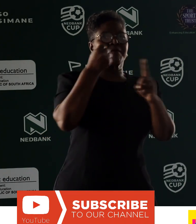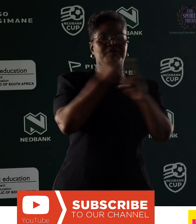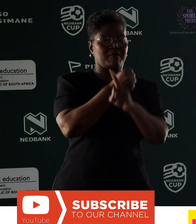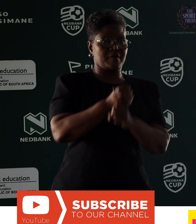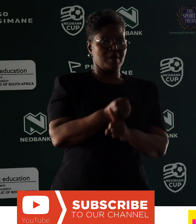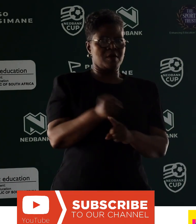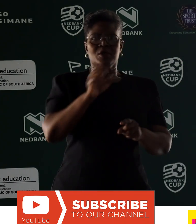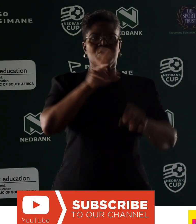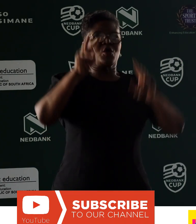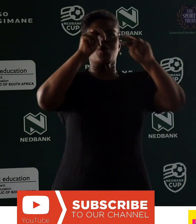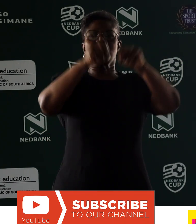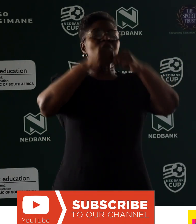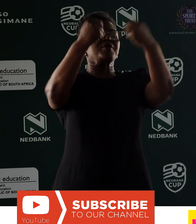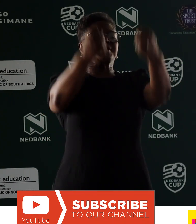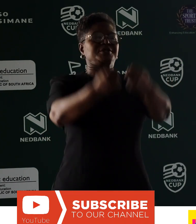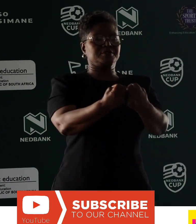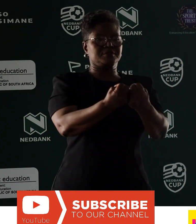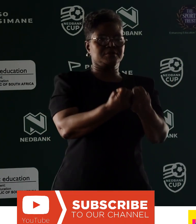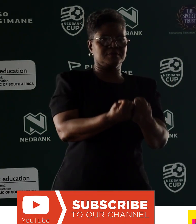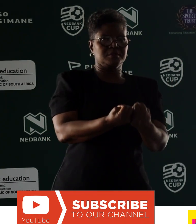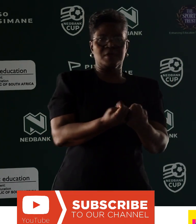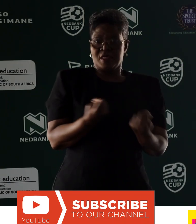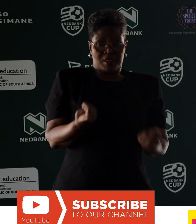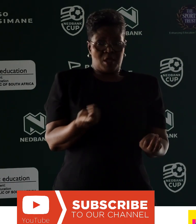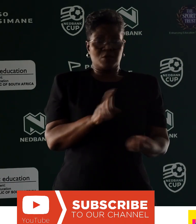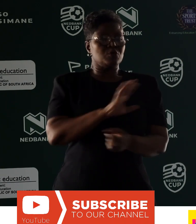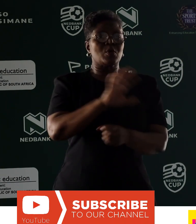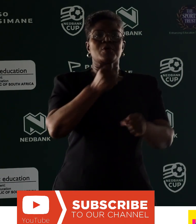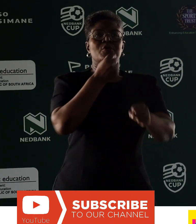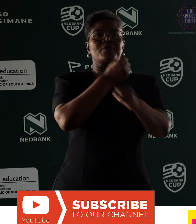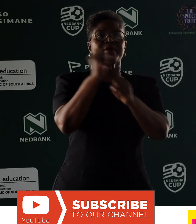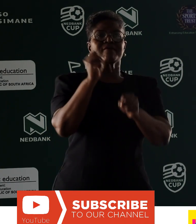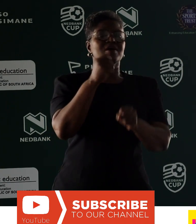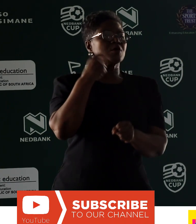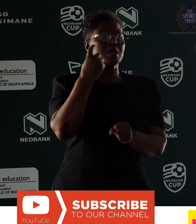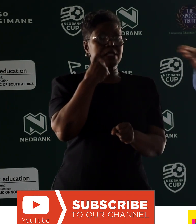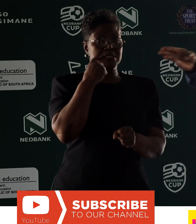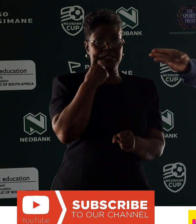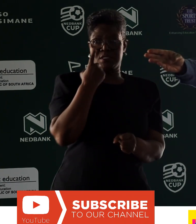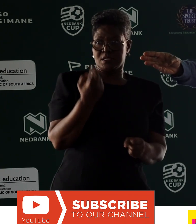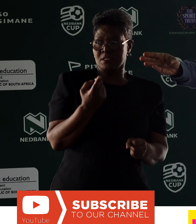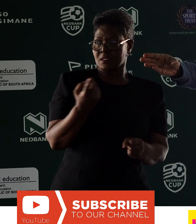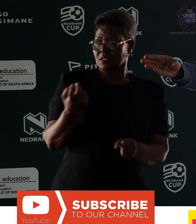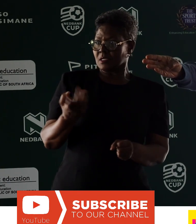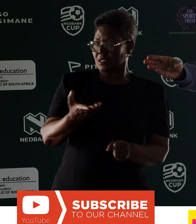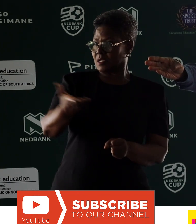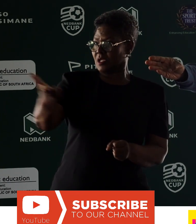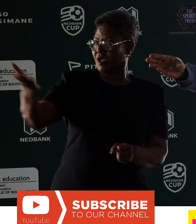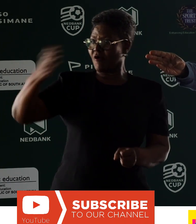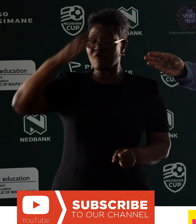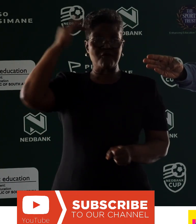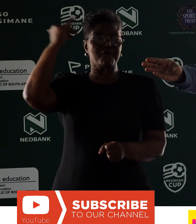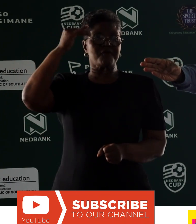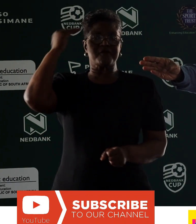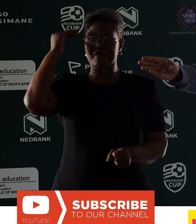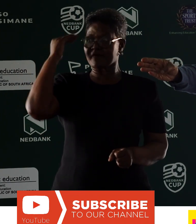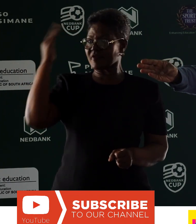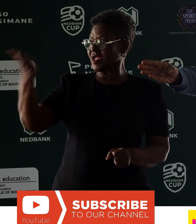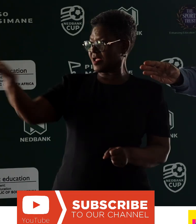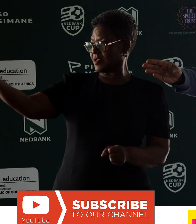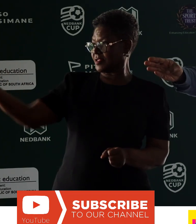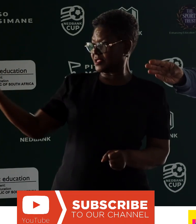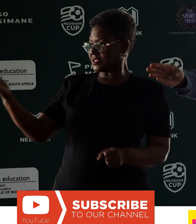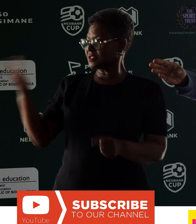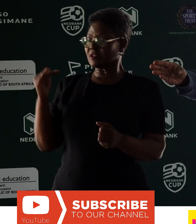nation, we never won this right for it as Americans. are people with grey metal. This grey metal here must preserve this